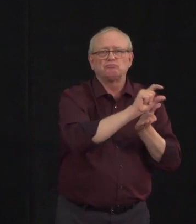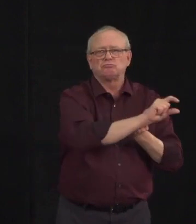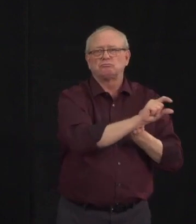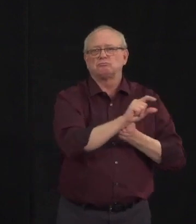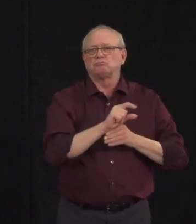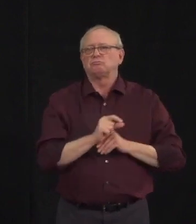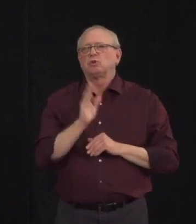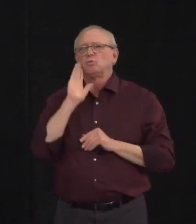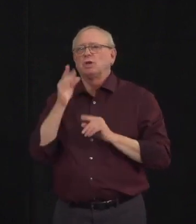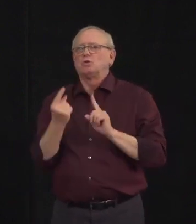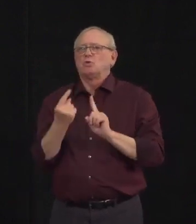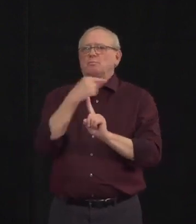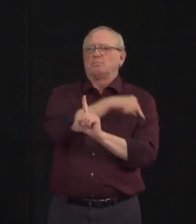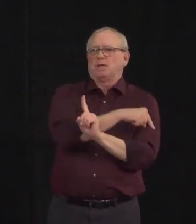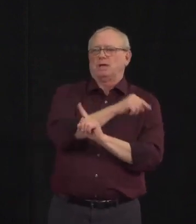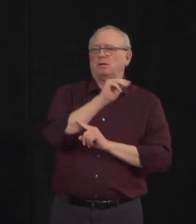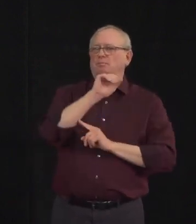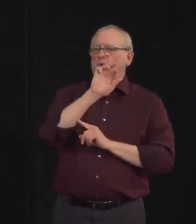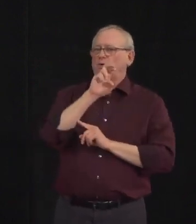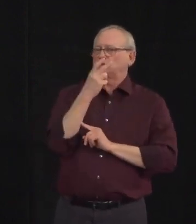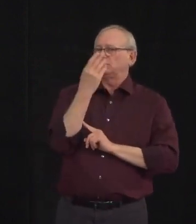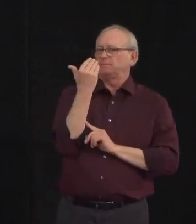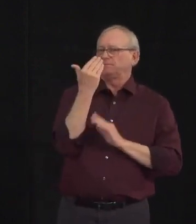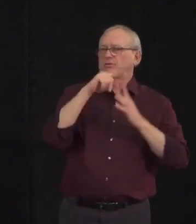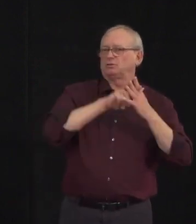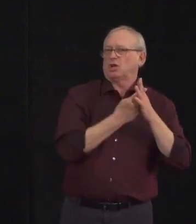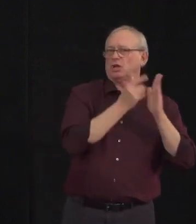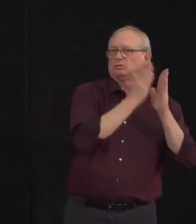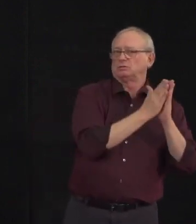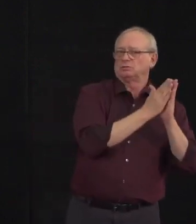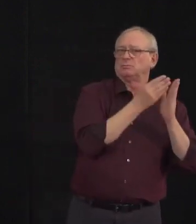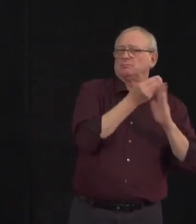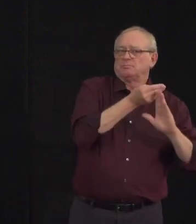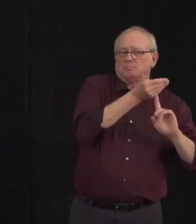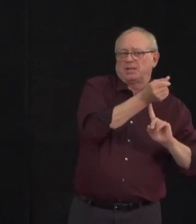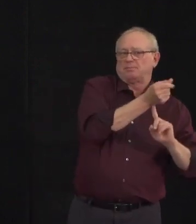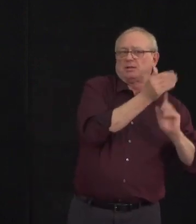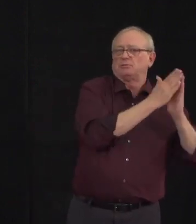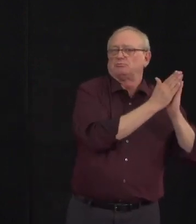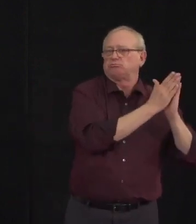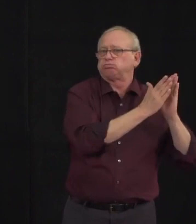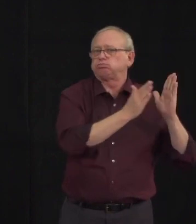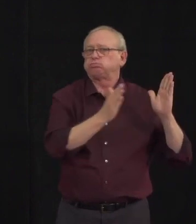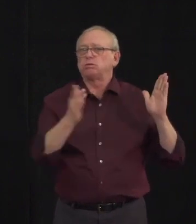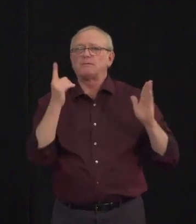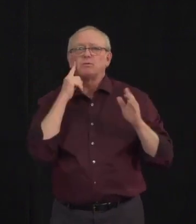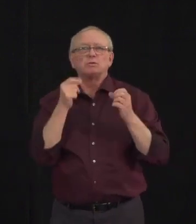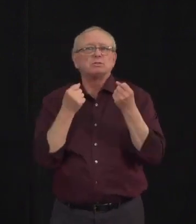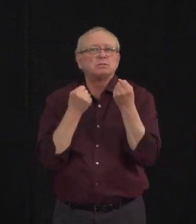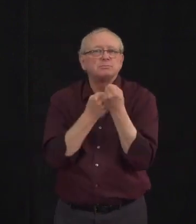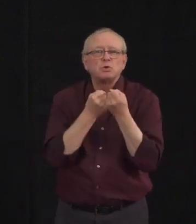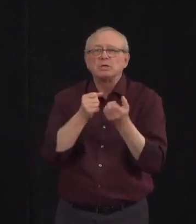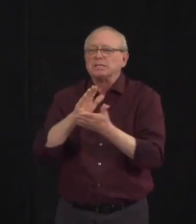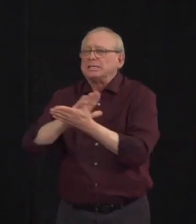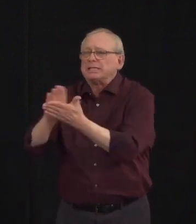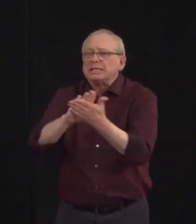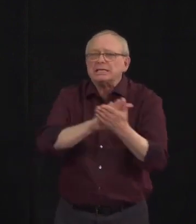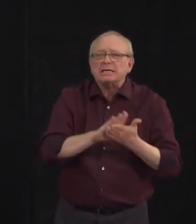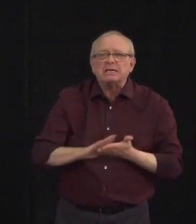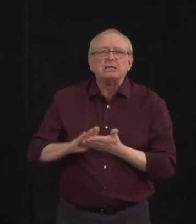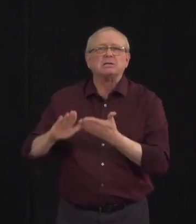as well as costs for cleaning supplies and loss of accommodation revenue due to vacant beds and rent freezes.